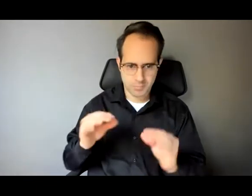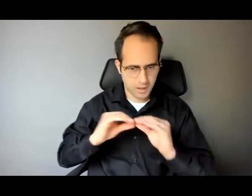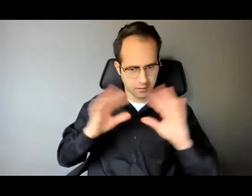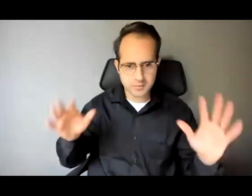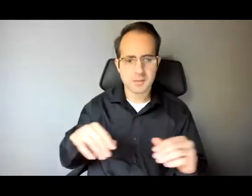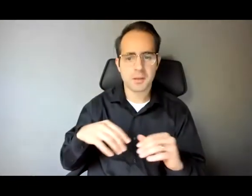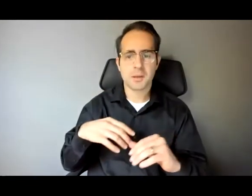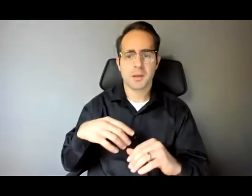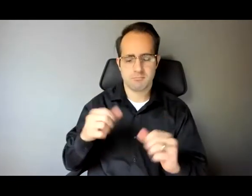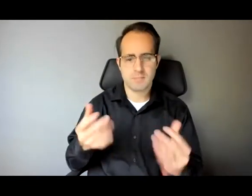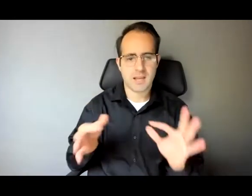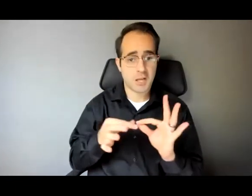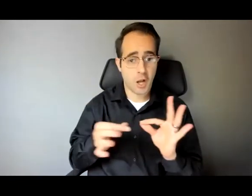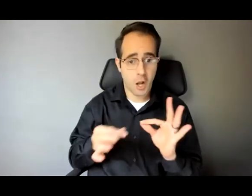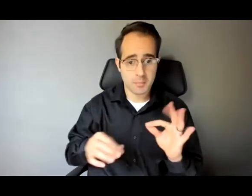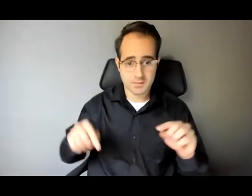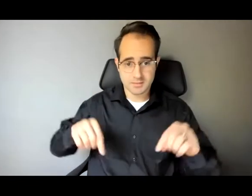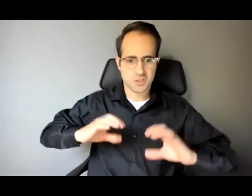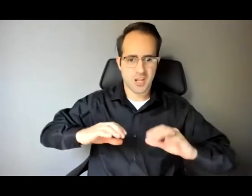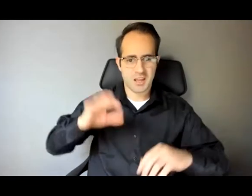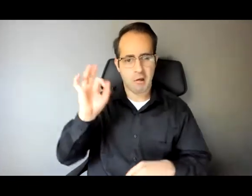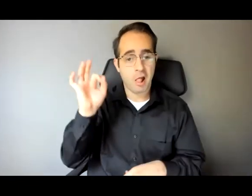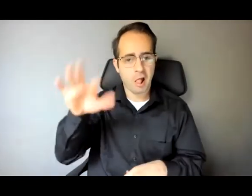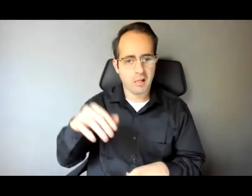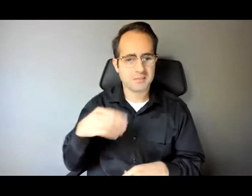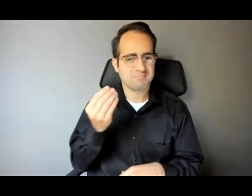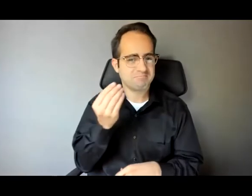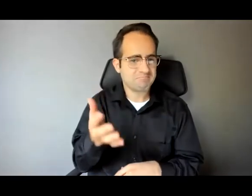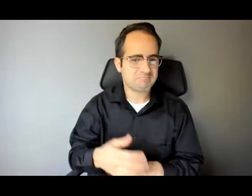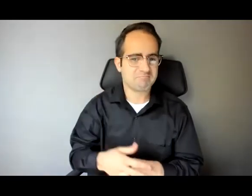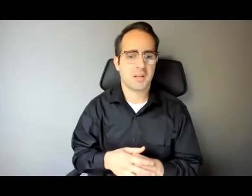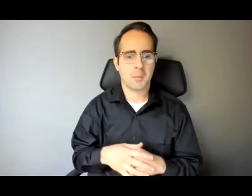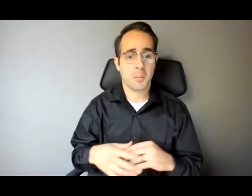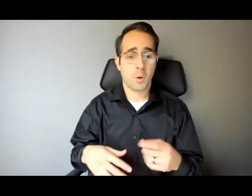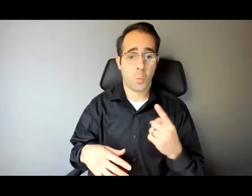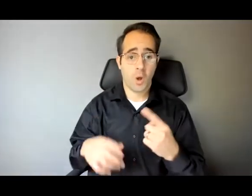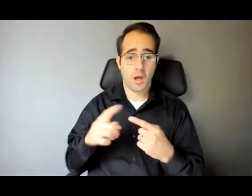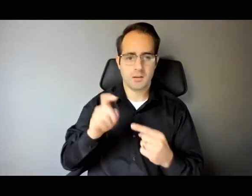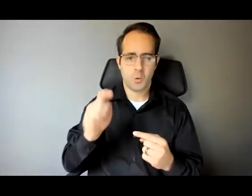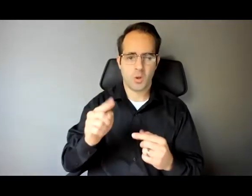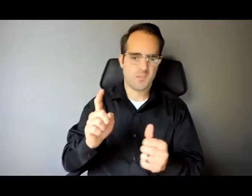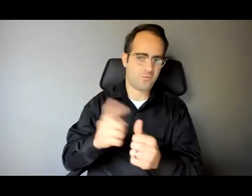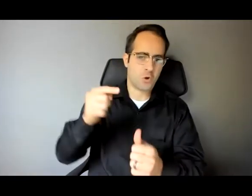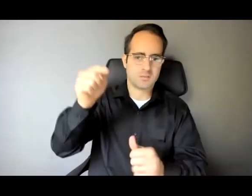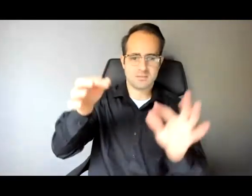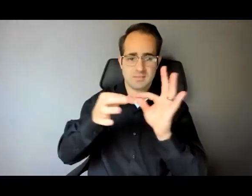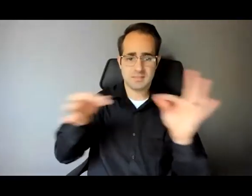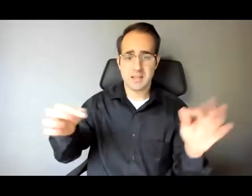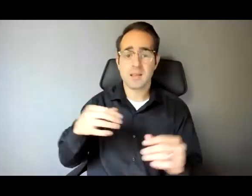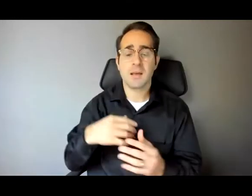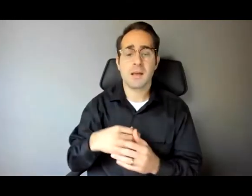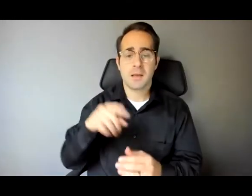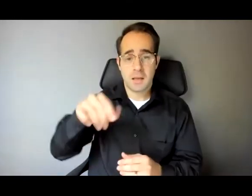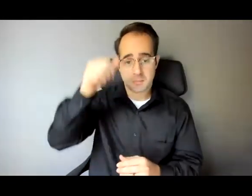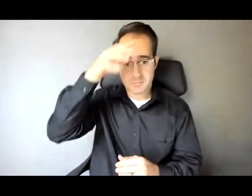comments in the chat. Just wanted to throw that out there, of course. But one of the first questions we have, it says, Mr. Martin,